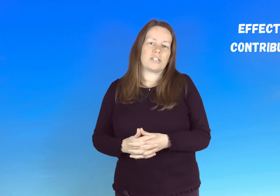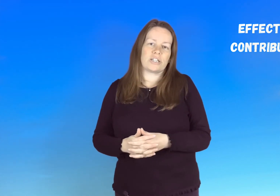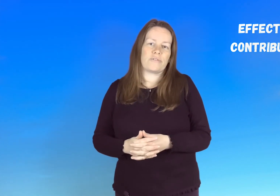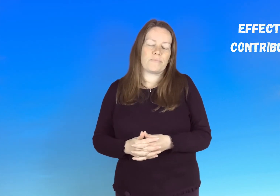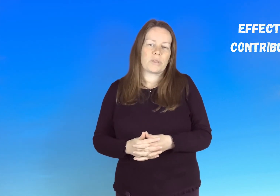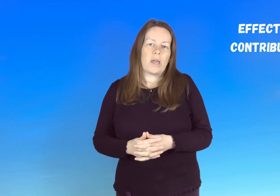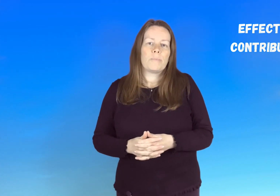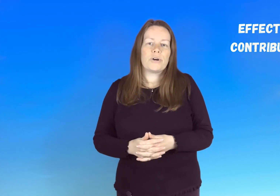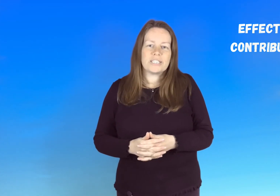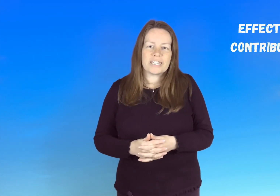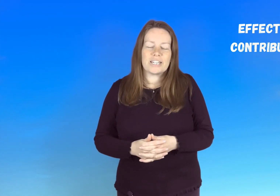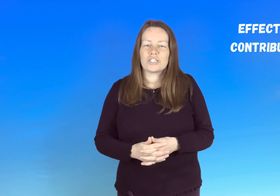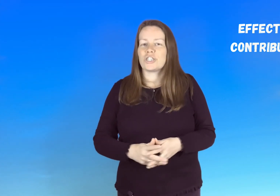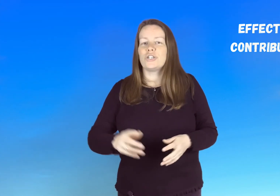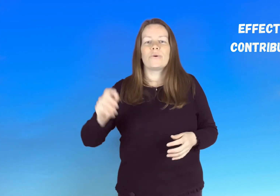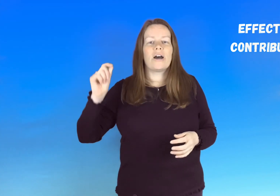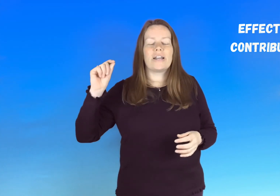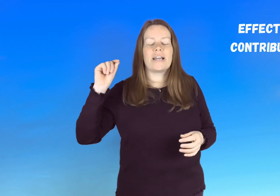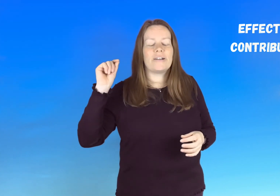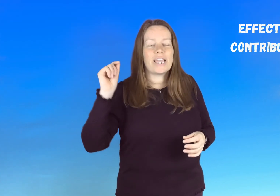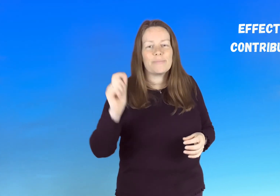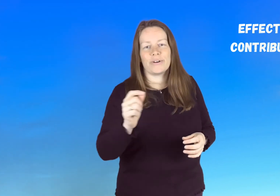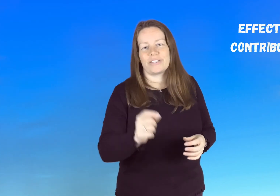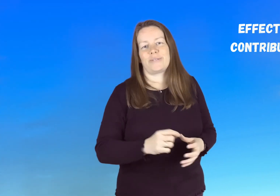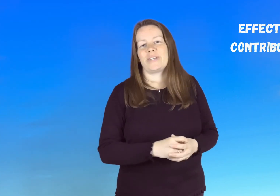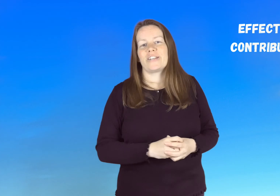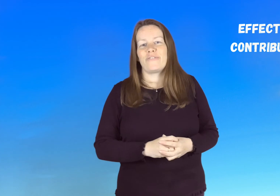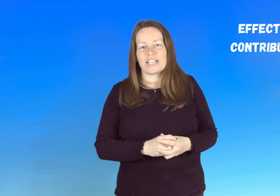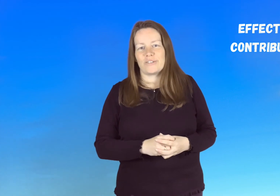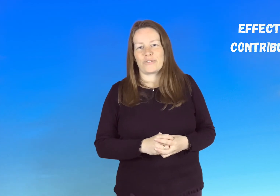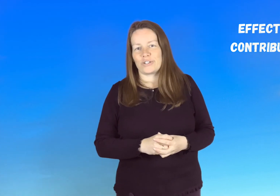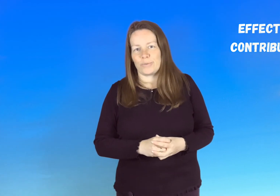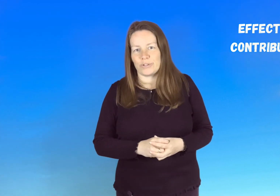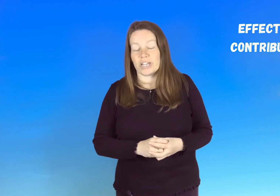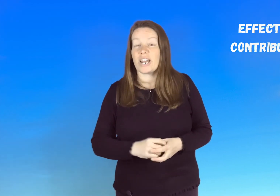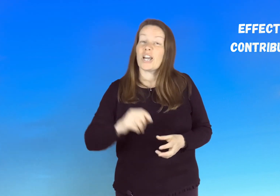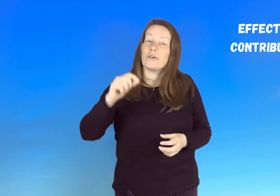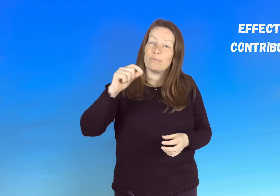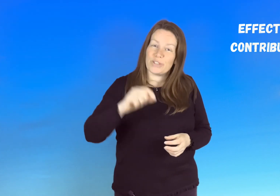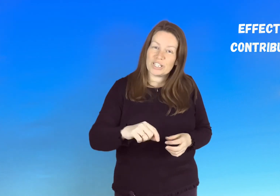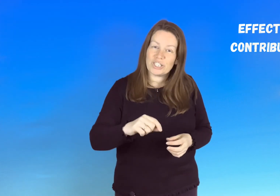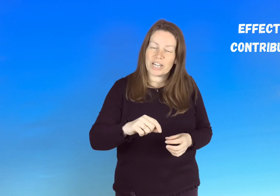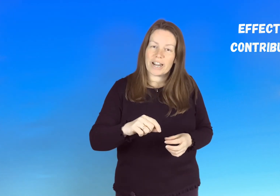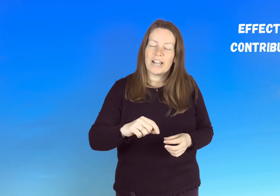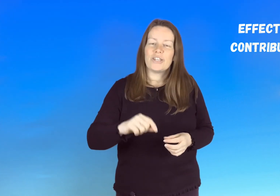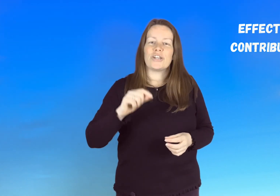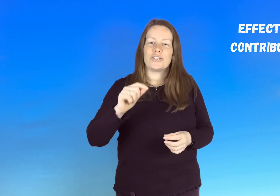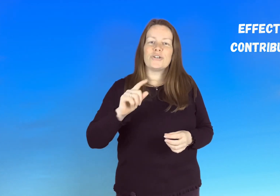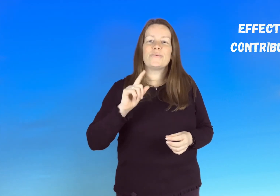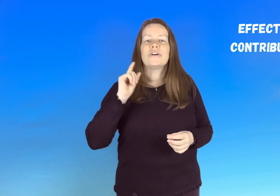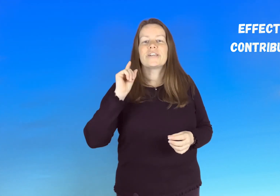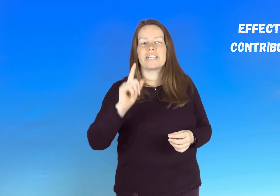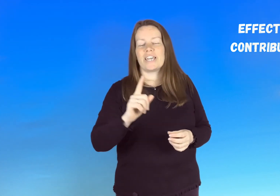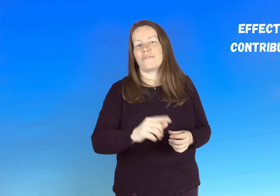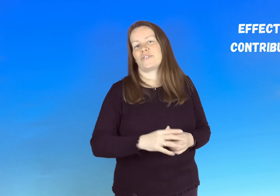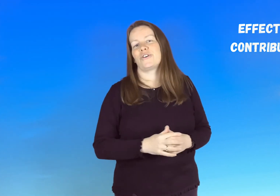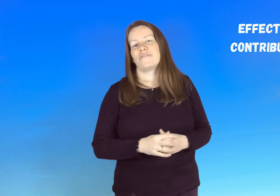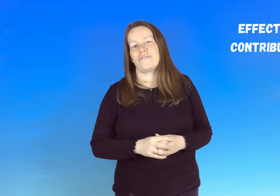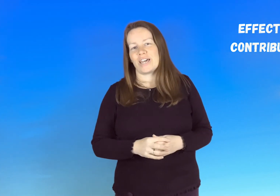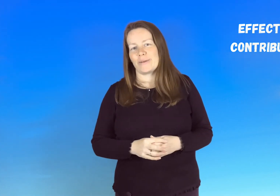you're given boys and girls you are able to be an effective contributor and i hope this year that you will give your very